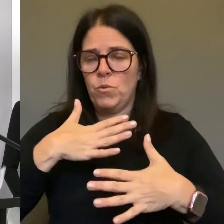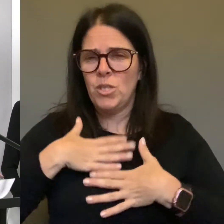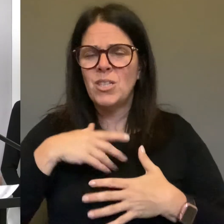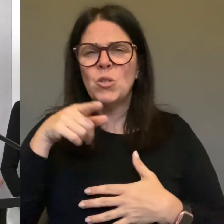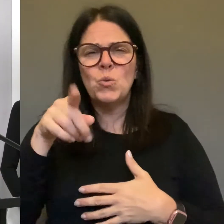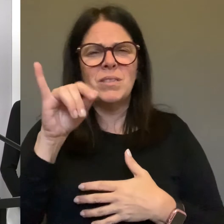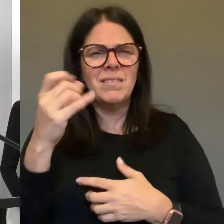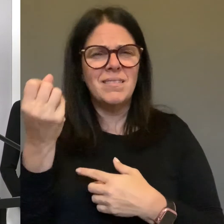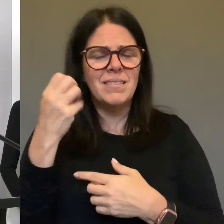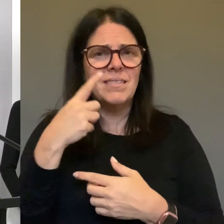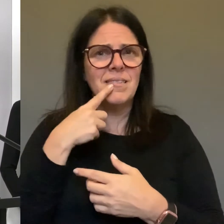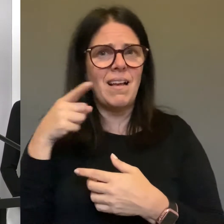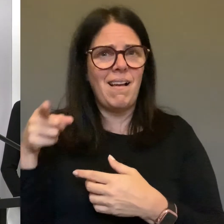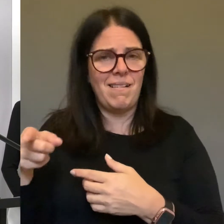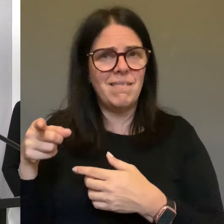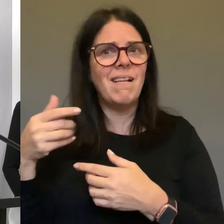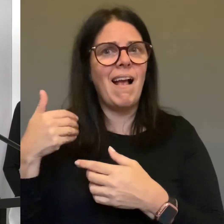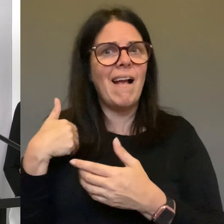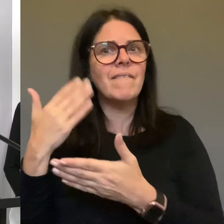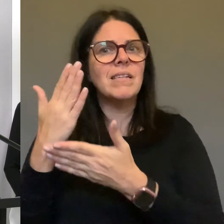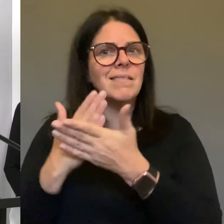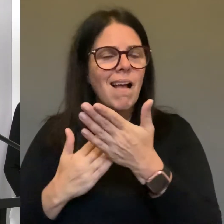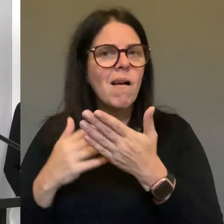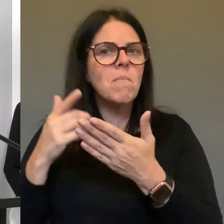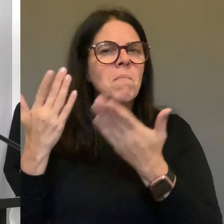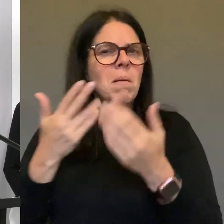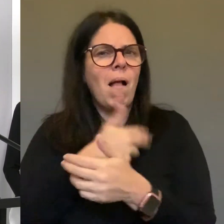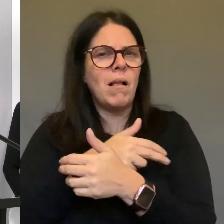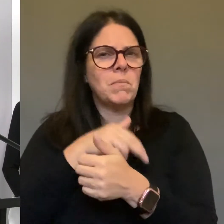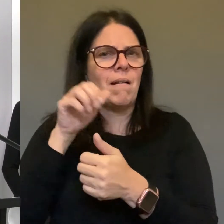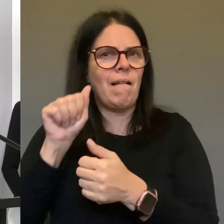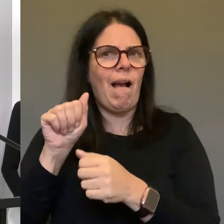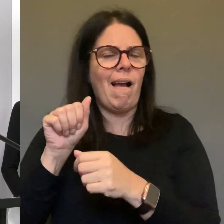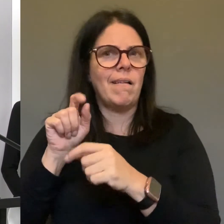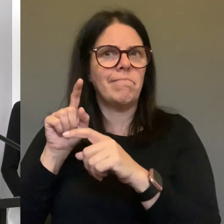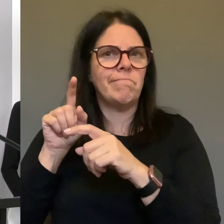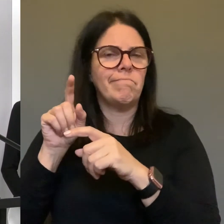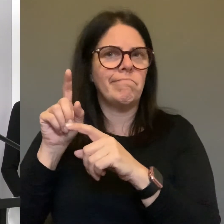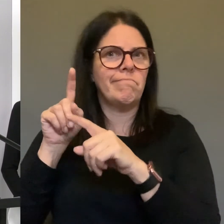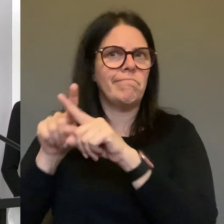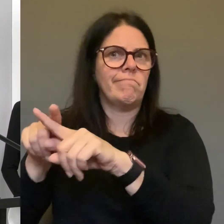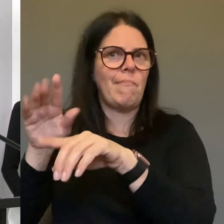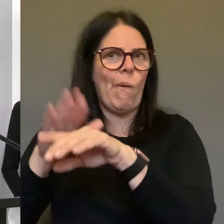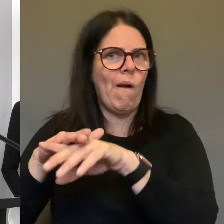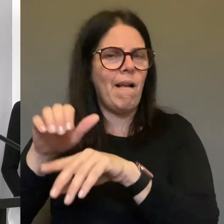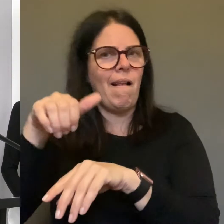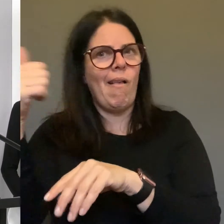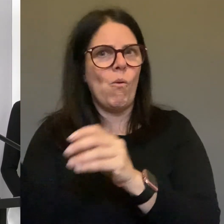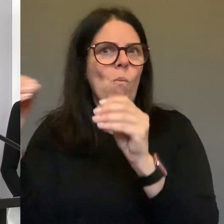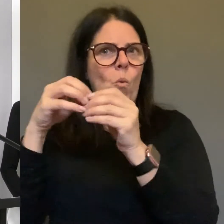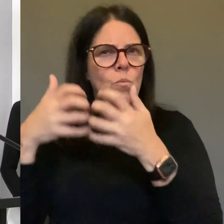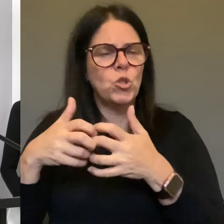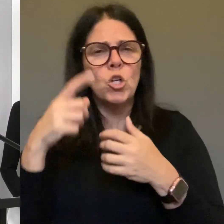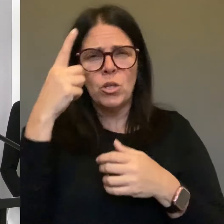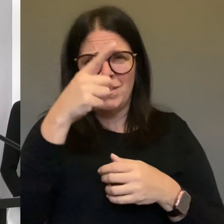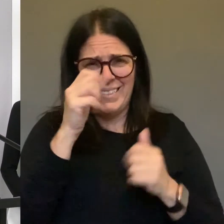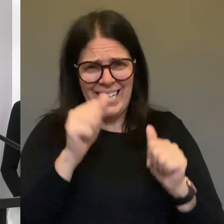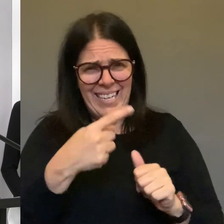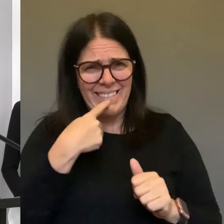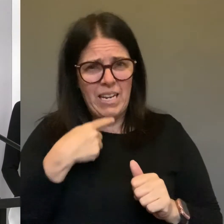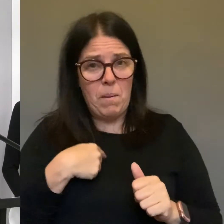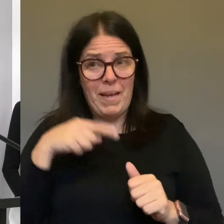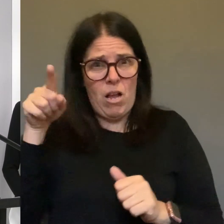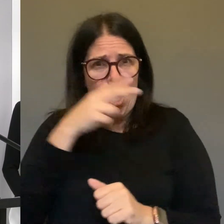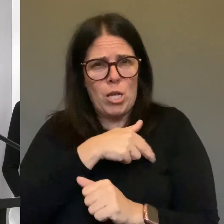a half ago, he gave us a number and he said that the hospital might be able to access even more ventilators. I'm wondering if you can tell us what the current